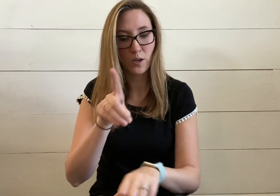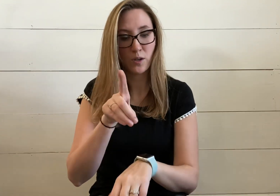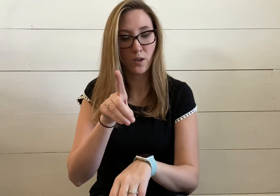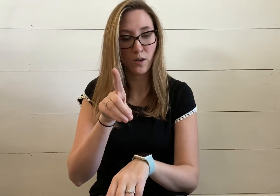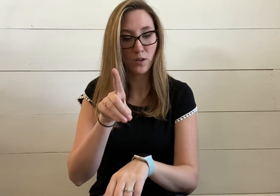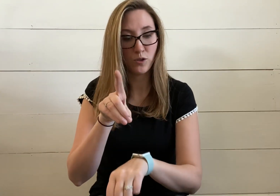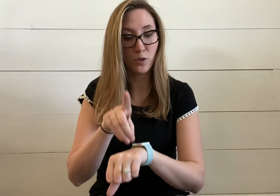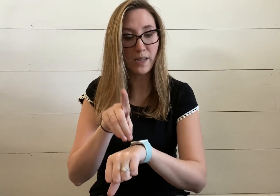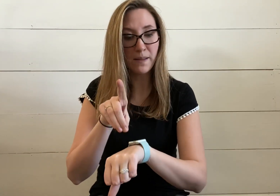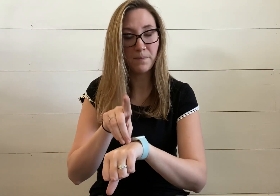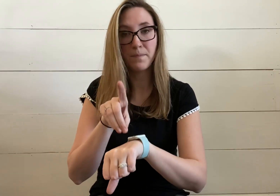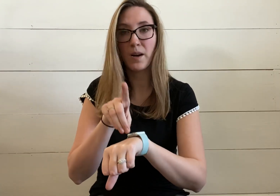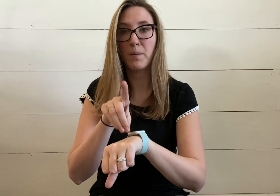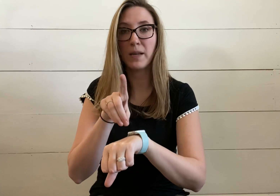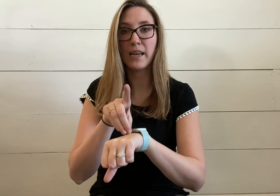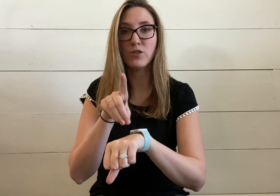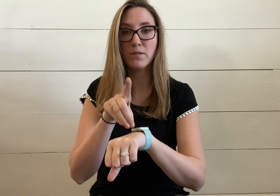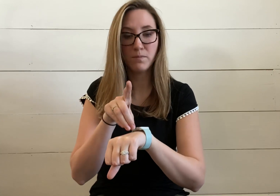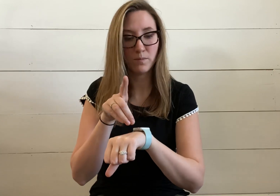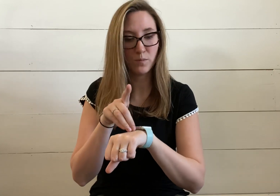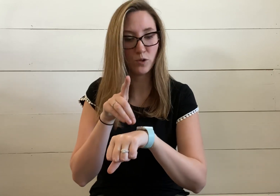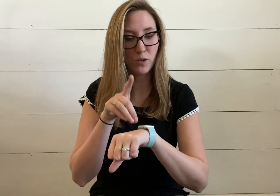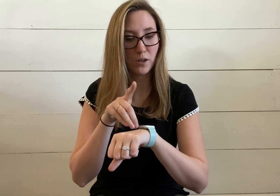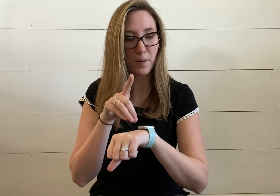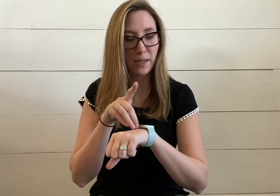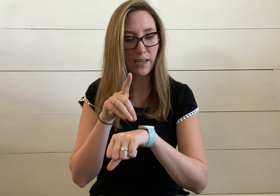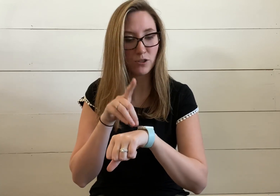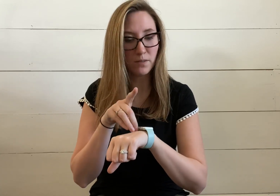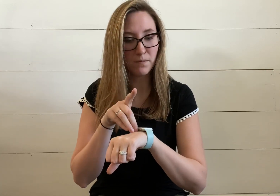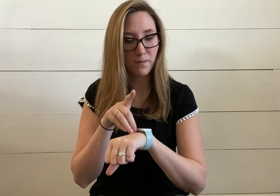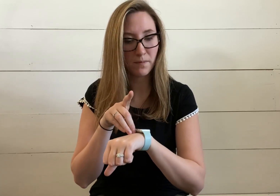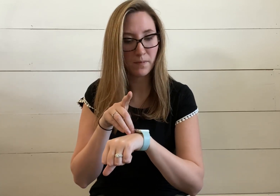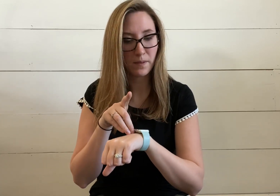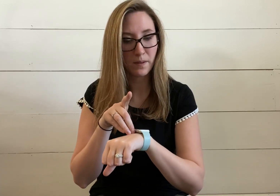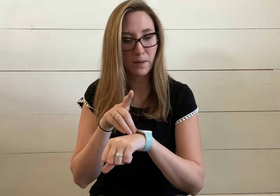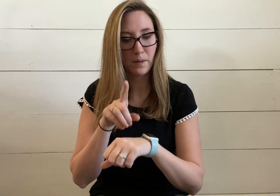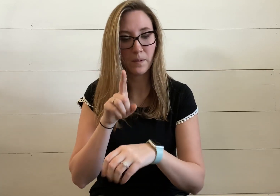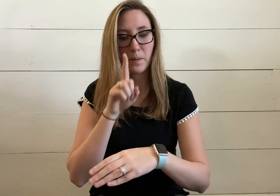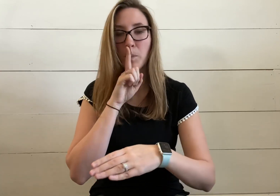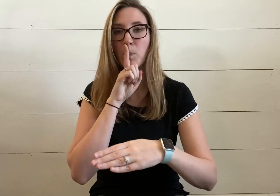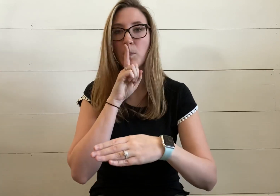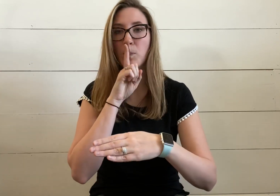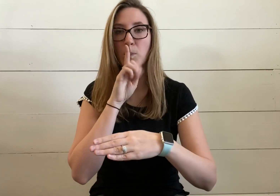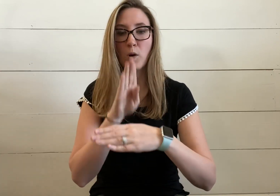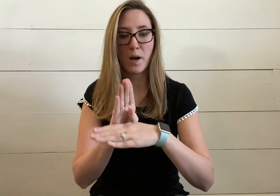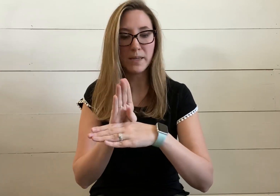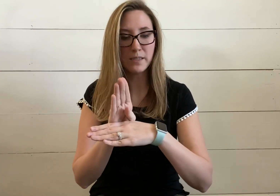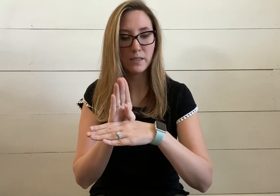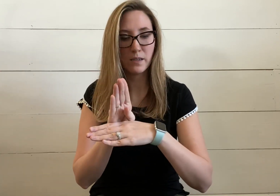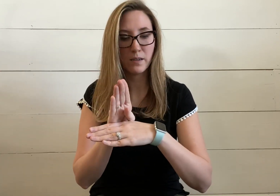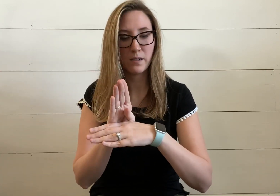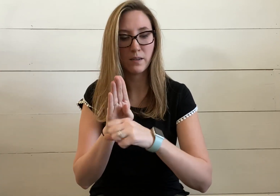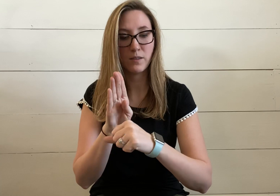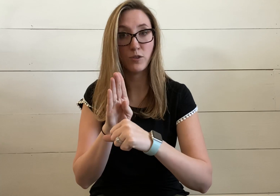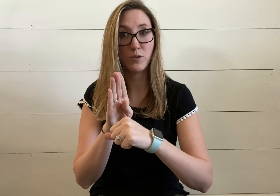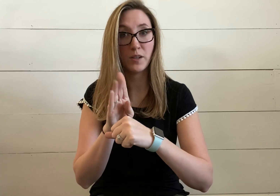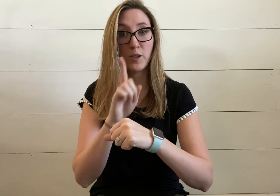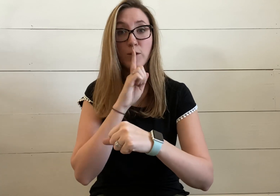Duty, obligation, duty or obligation, promise, they're doing it closed,